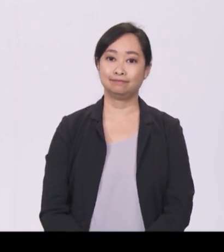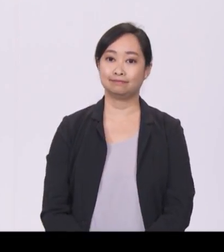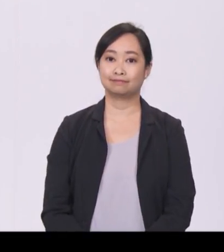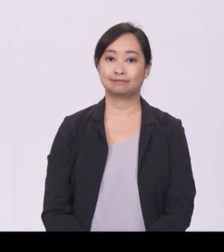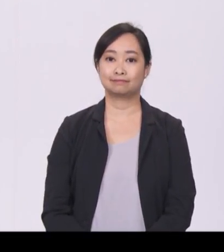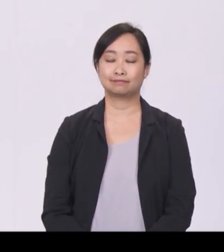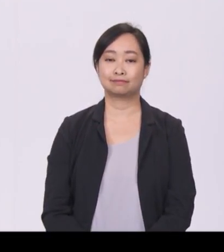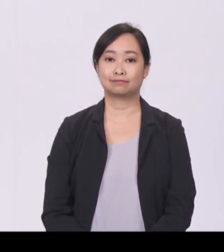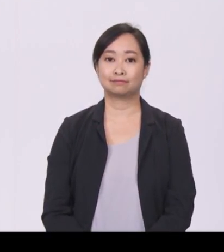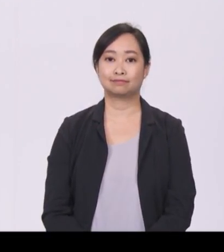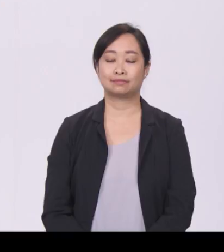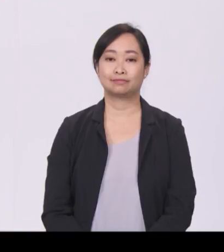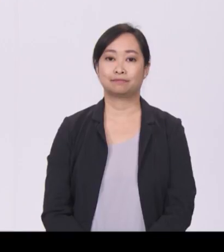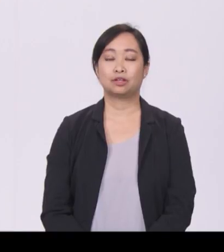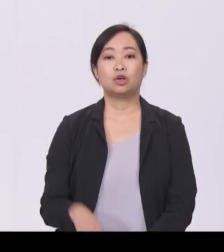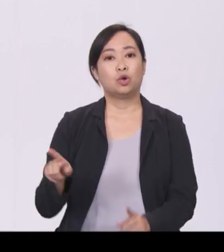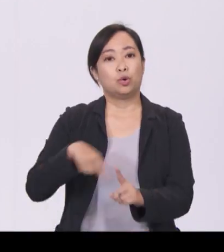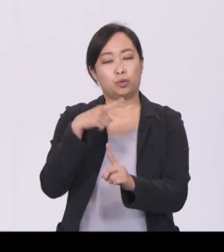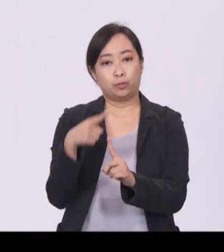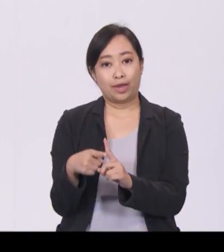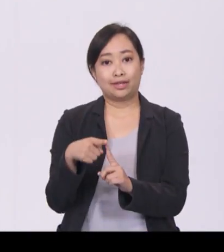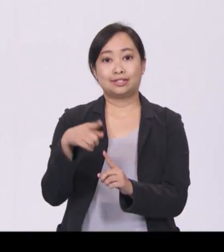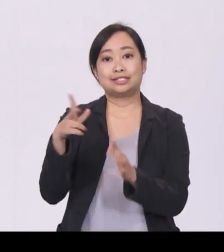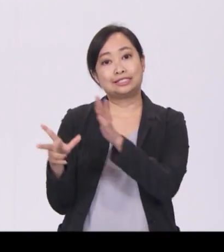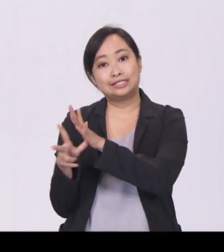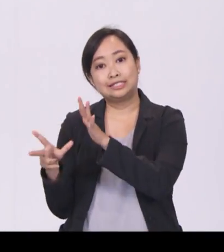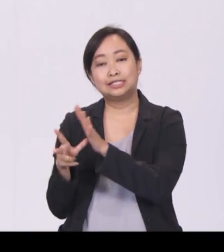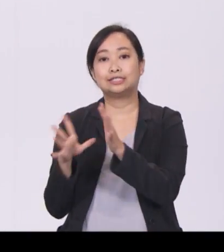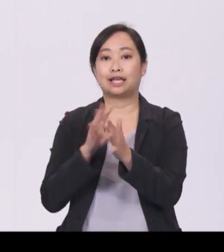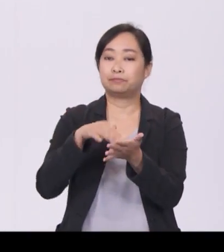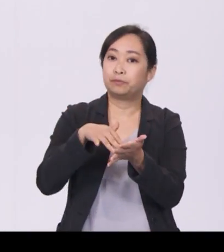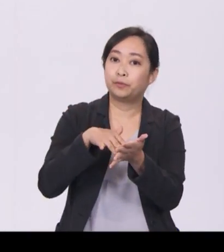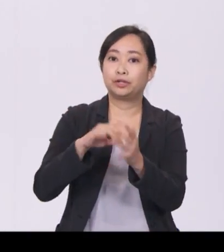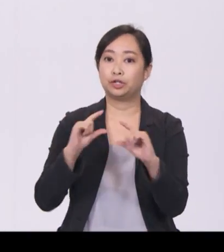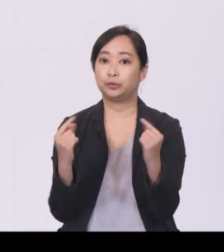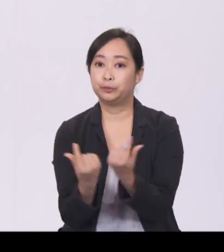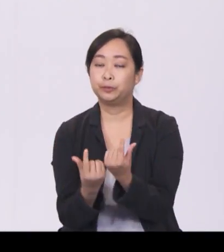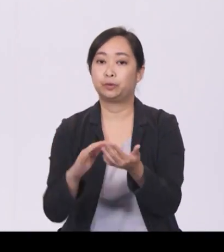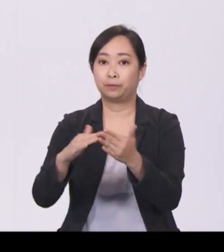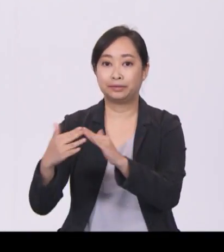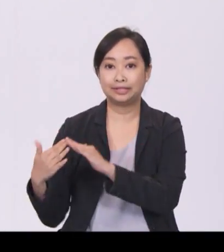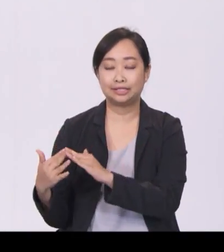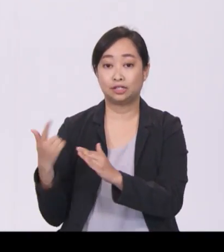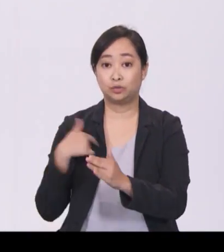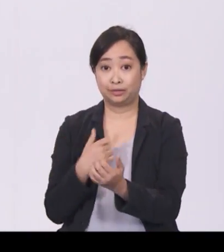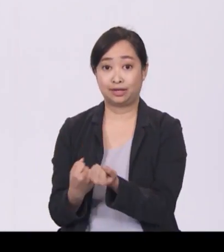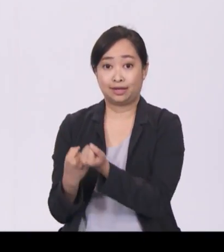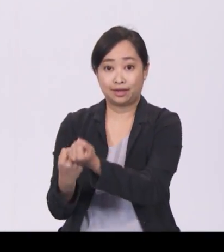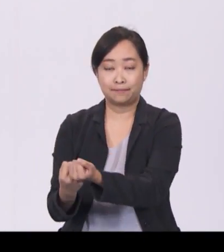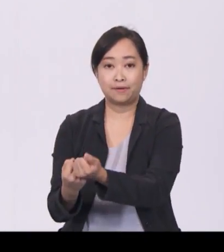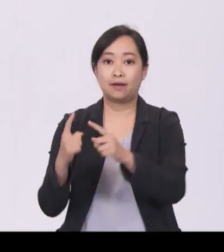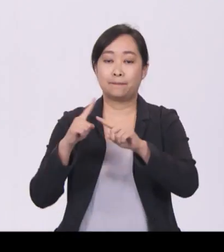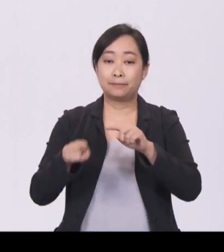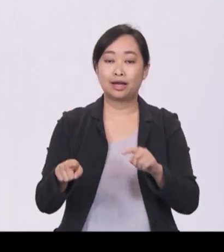Even as we strengthen support for our seniors and vulnerable, at the core of a caring and cohesive society